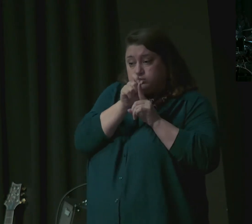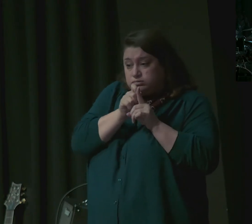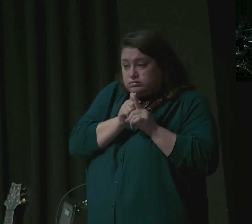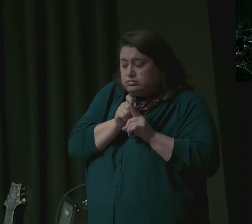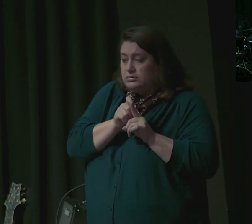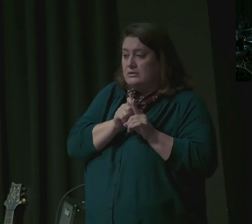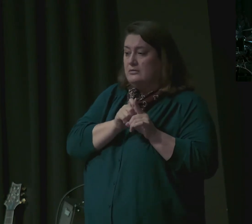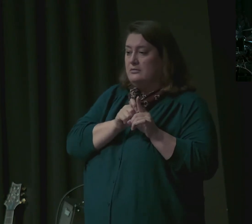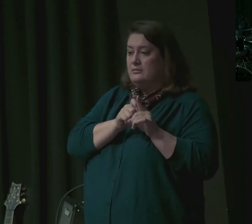down.